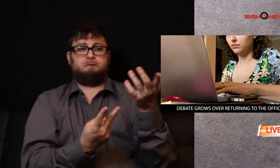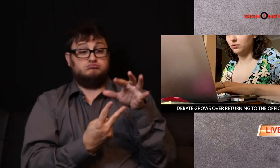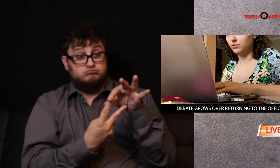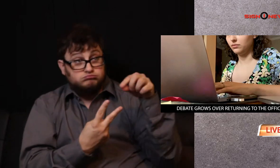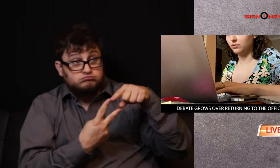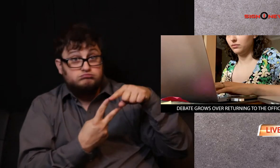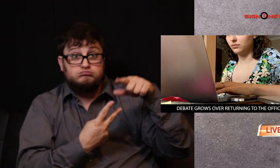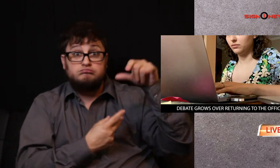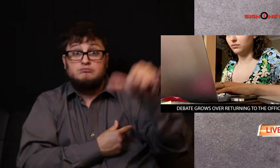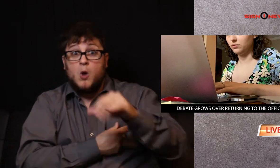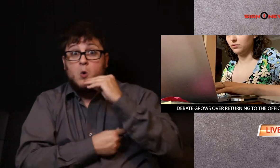a permanent option.